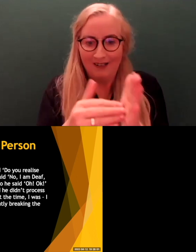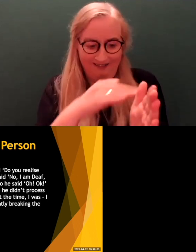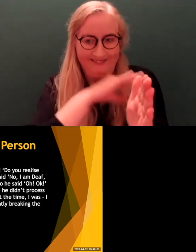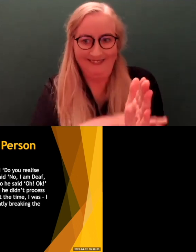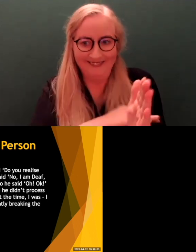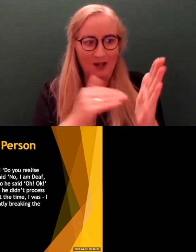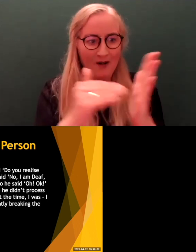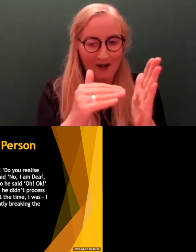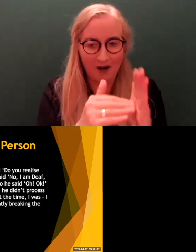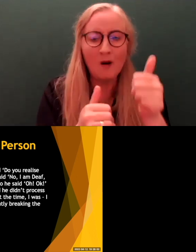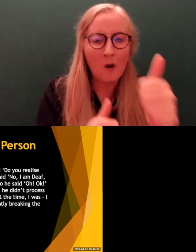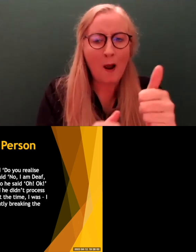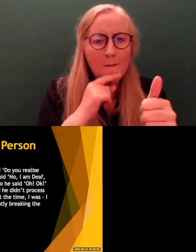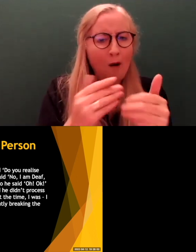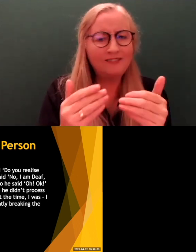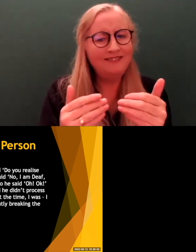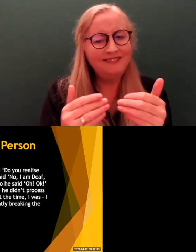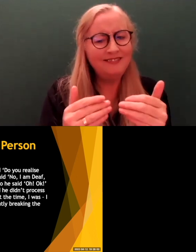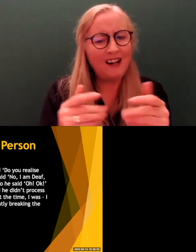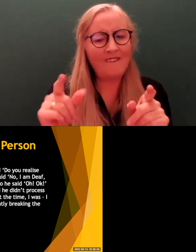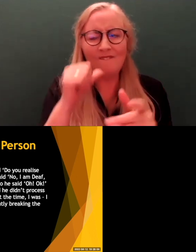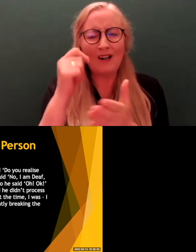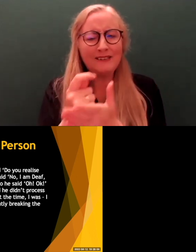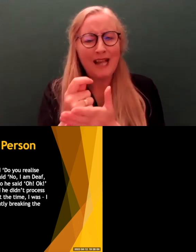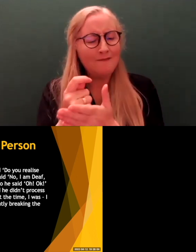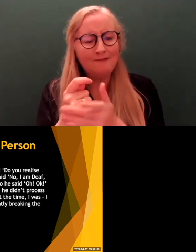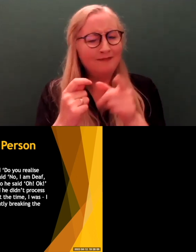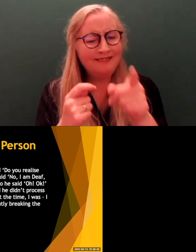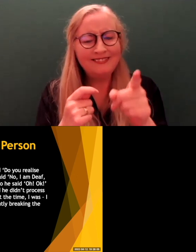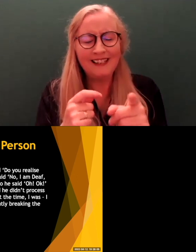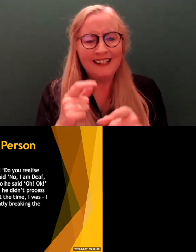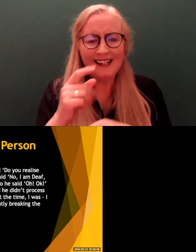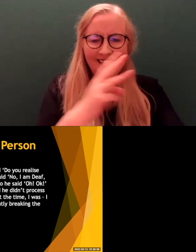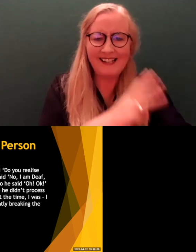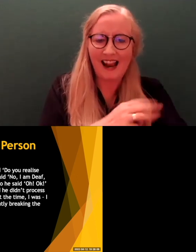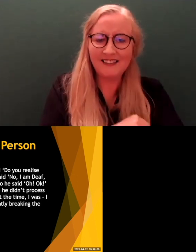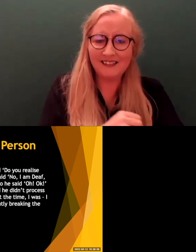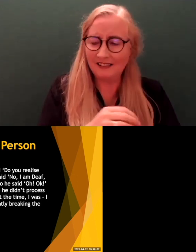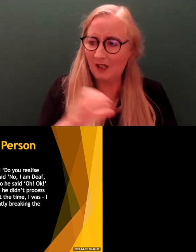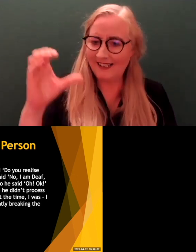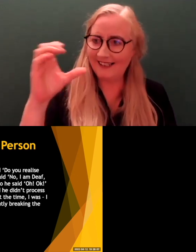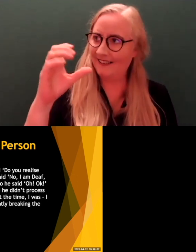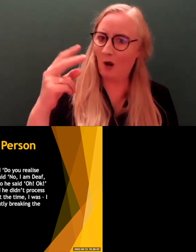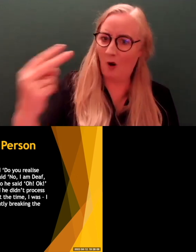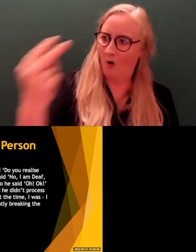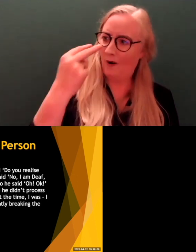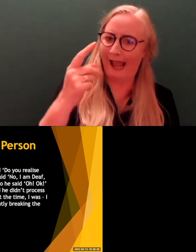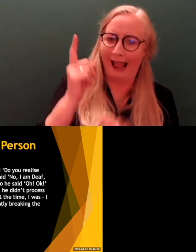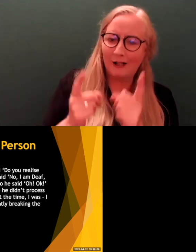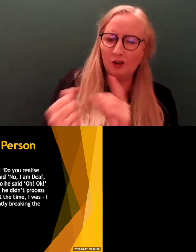if it's like the first instance where this person said that guarda see you as stupid? They don't see you as an individual. So there can be good and bad